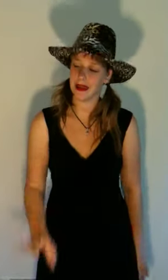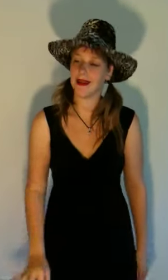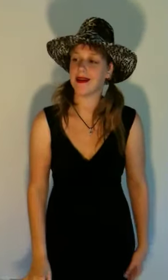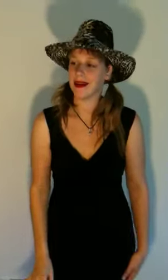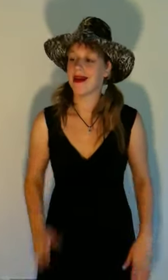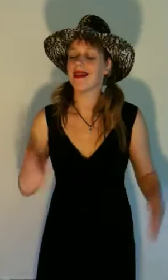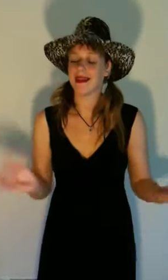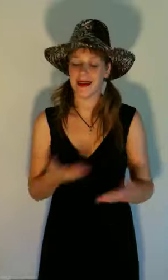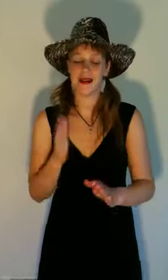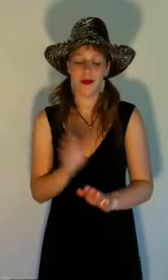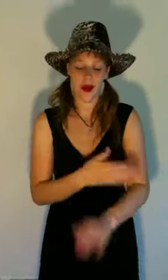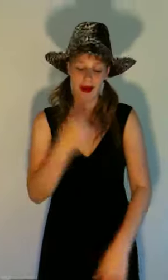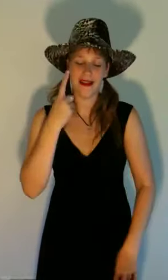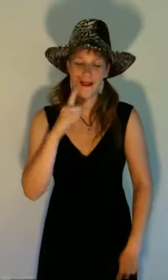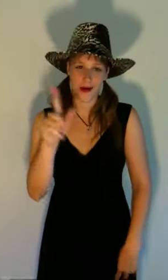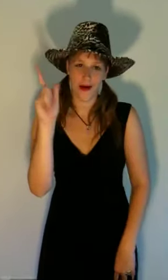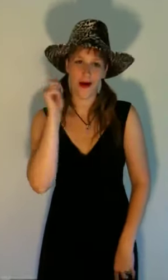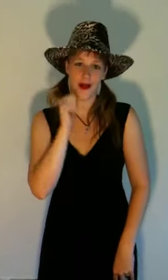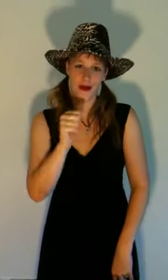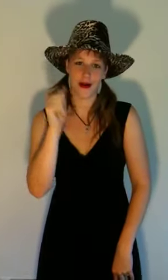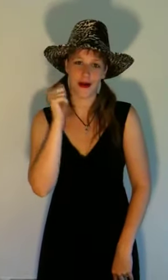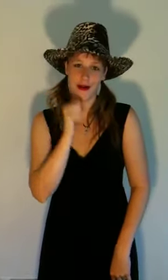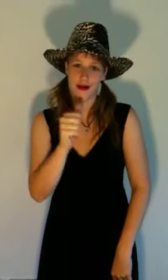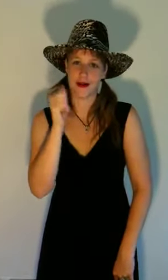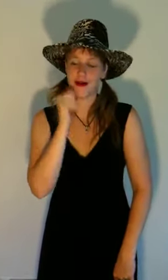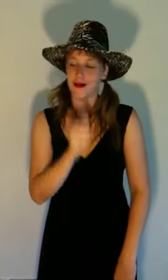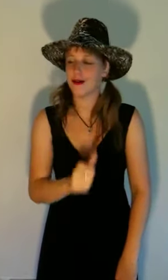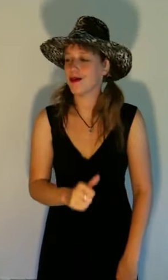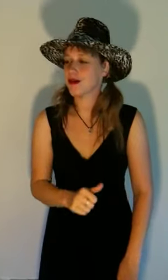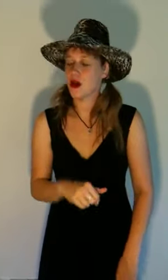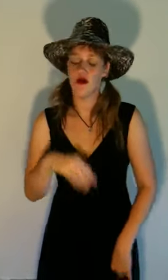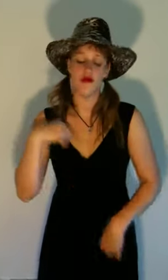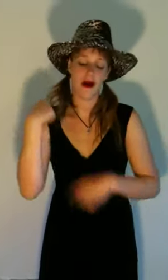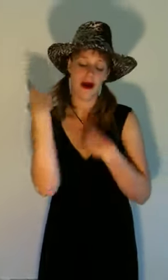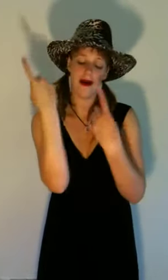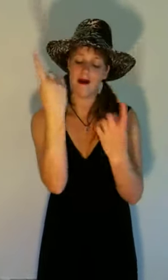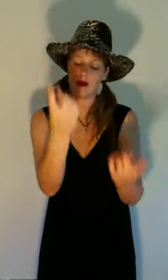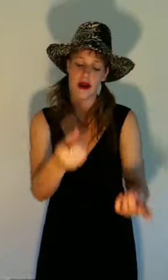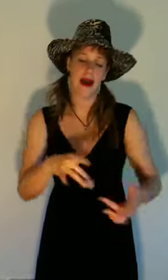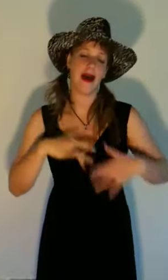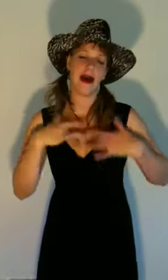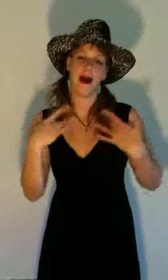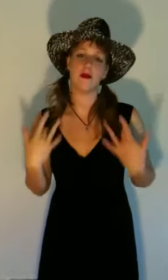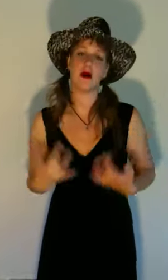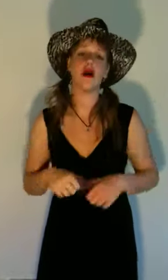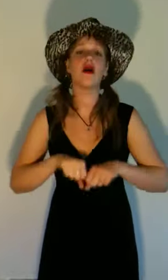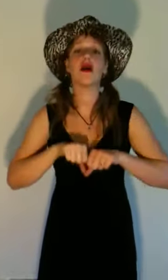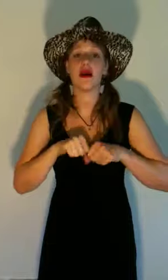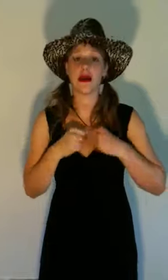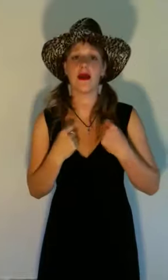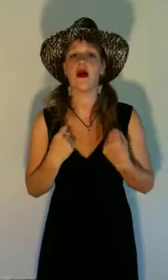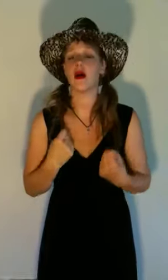This one's for the girls Who've ever had a broken heart